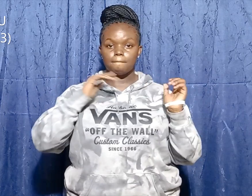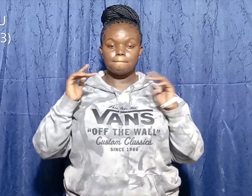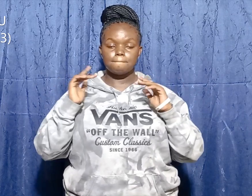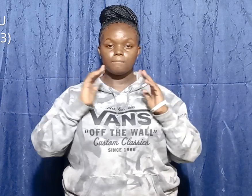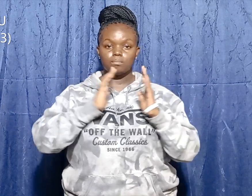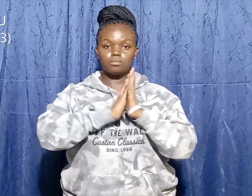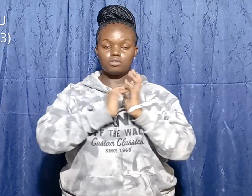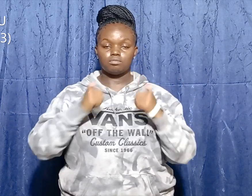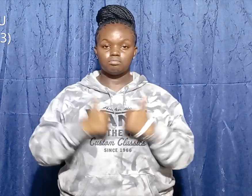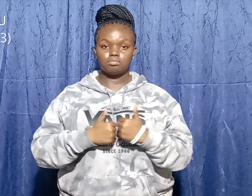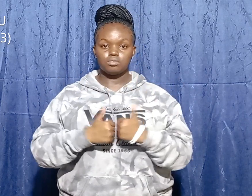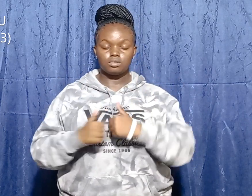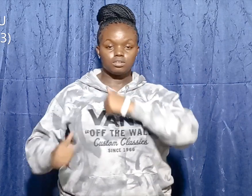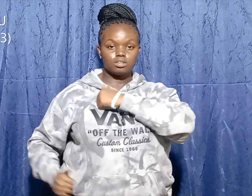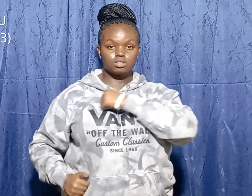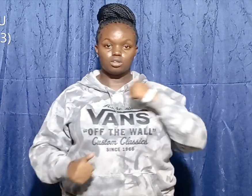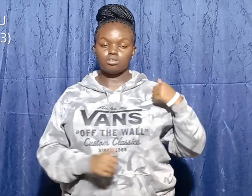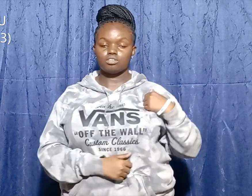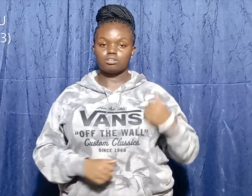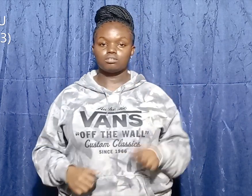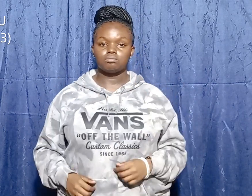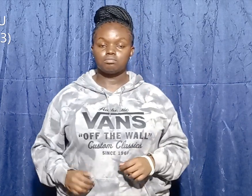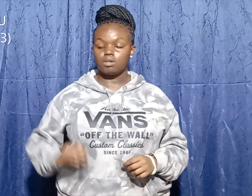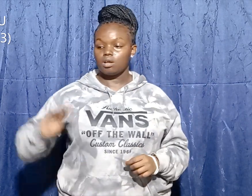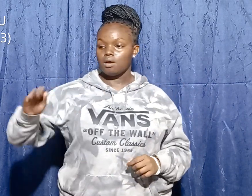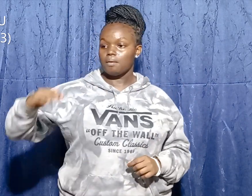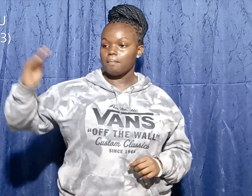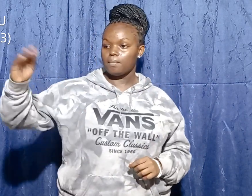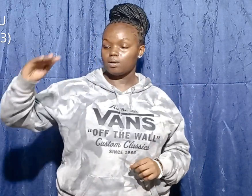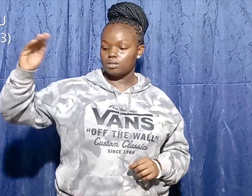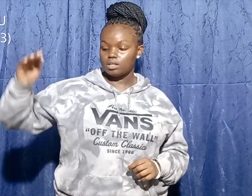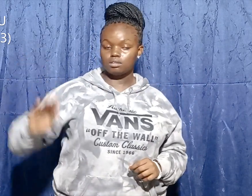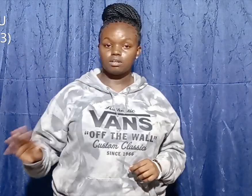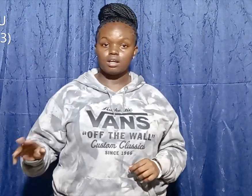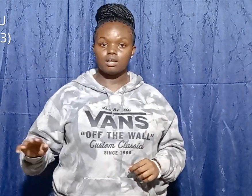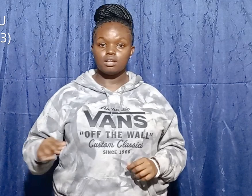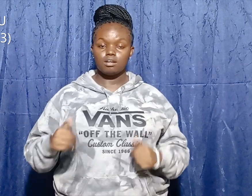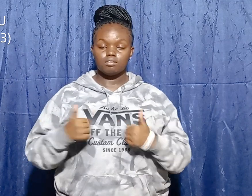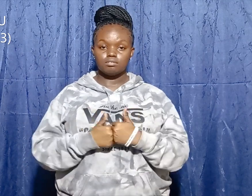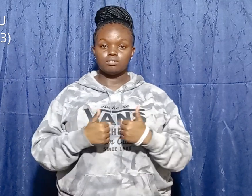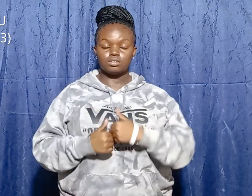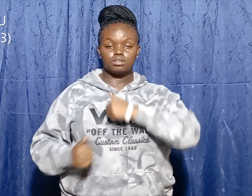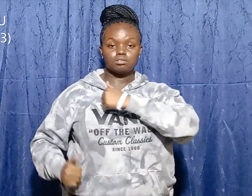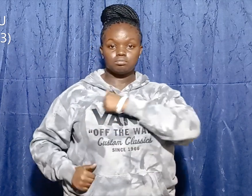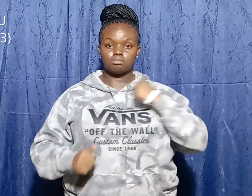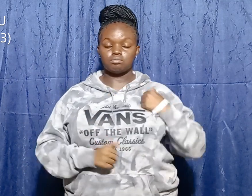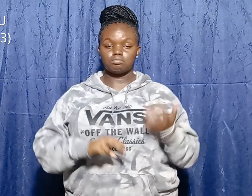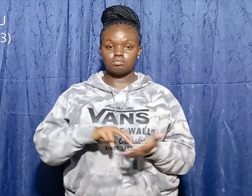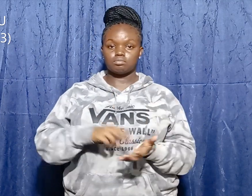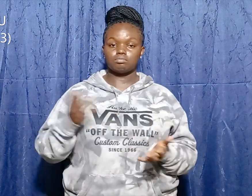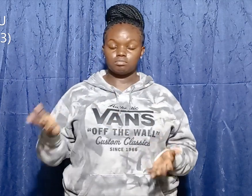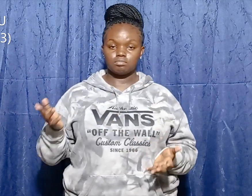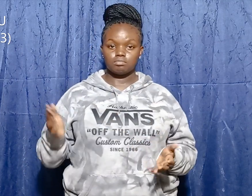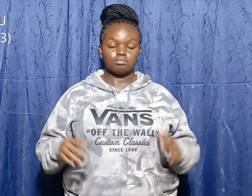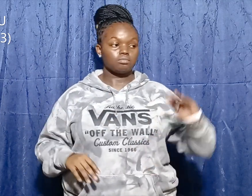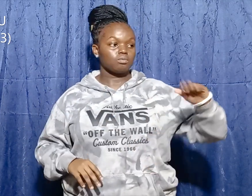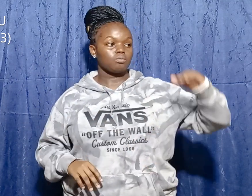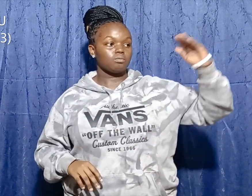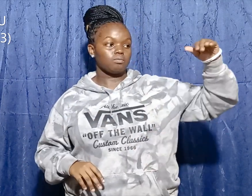In the mountain area, Philistine soldiers stood there, while in another mountain area, Israelite